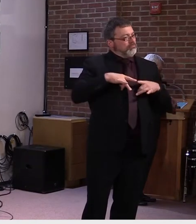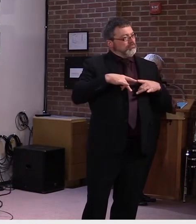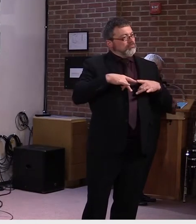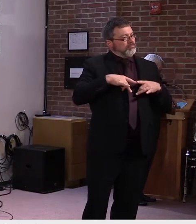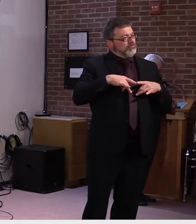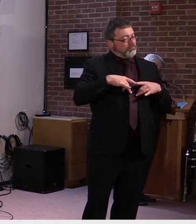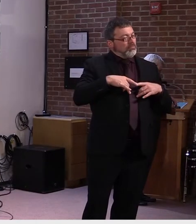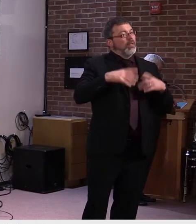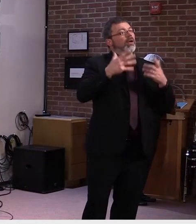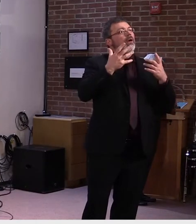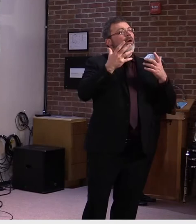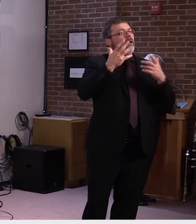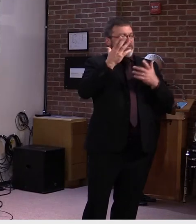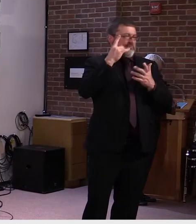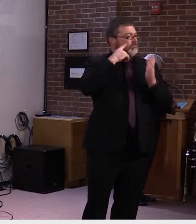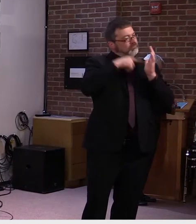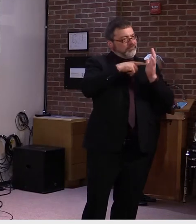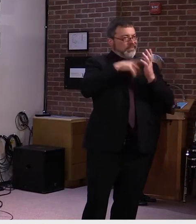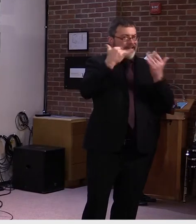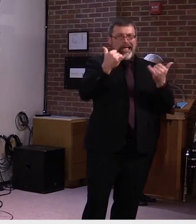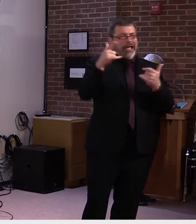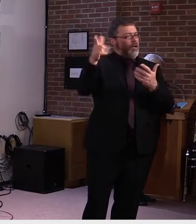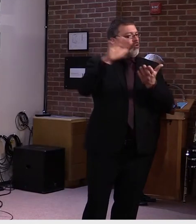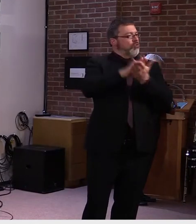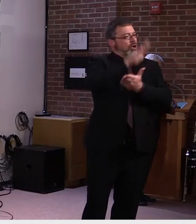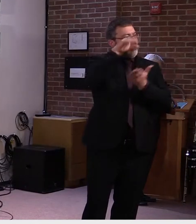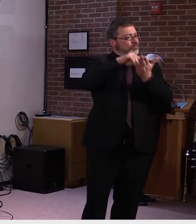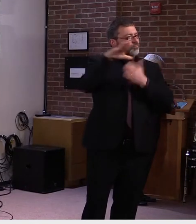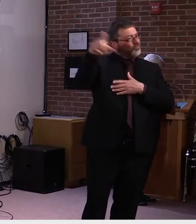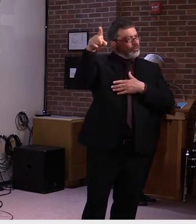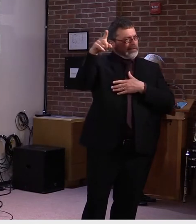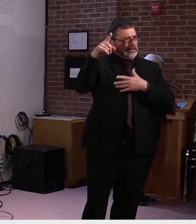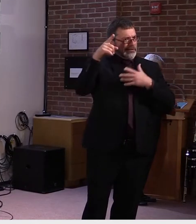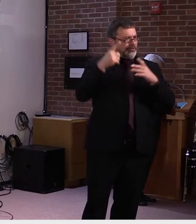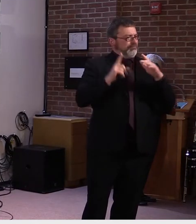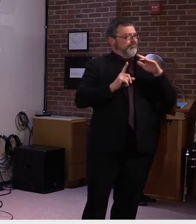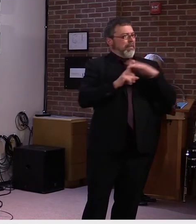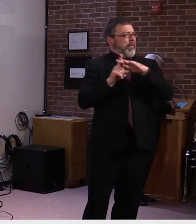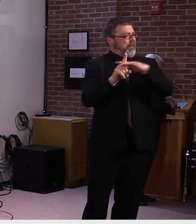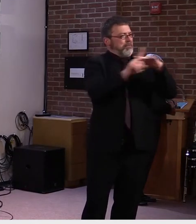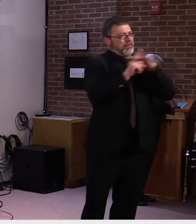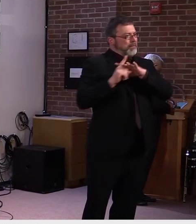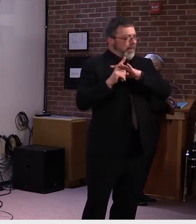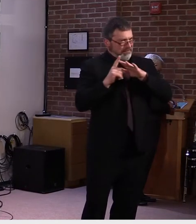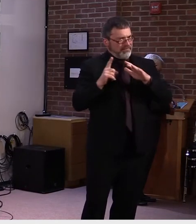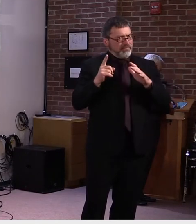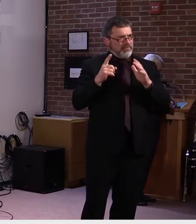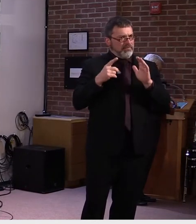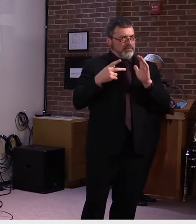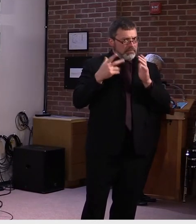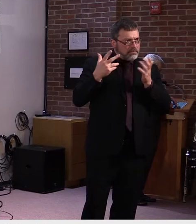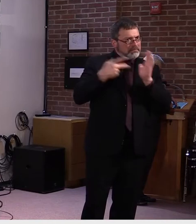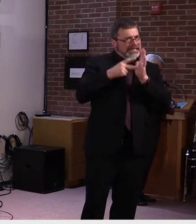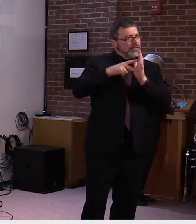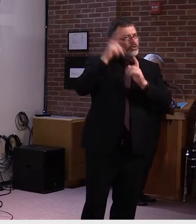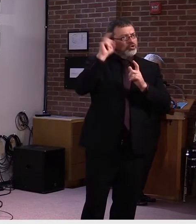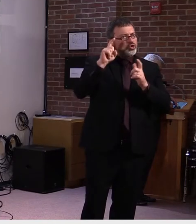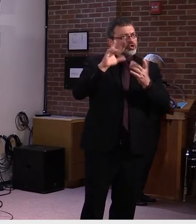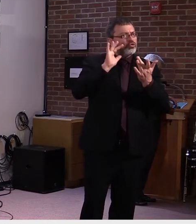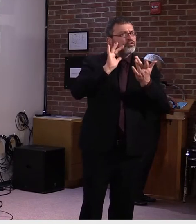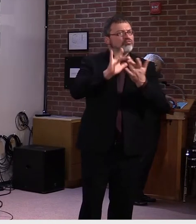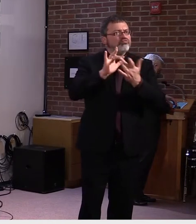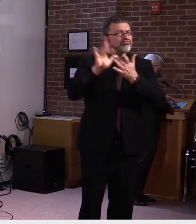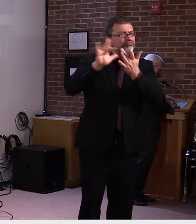cases that will come along with, um, students returning to the universities and colleges. Great.